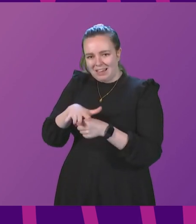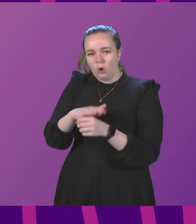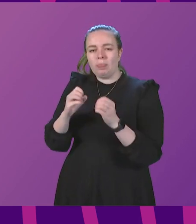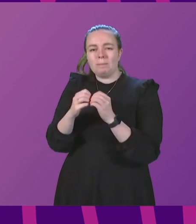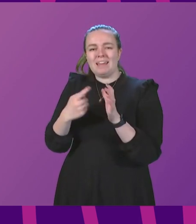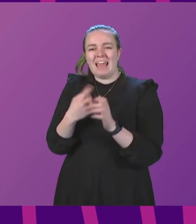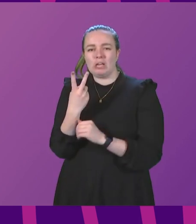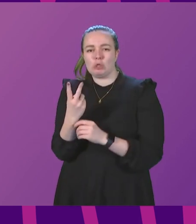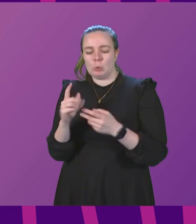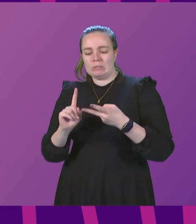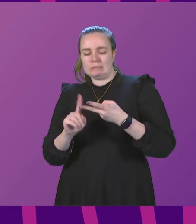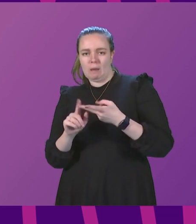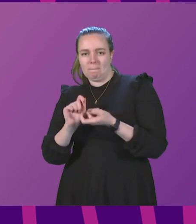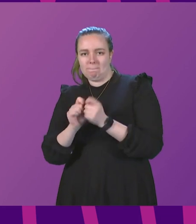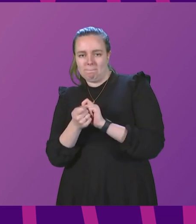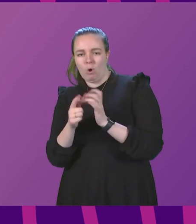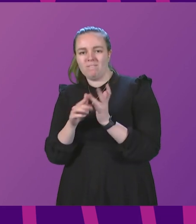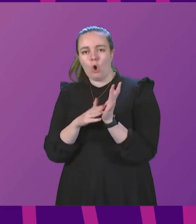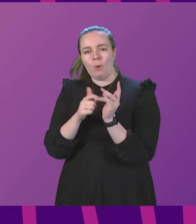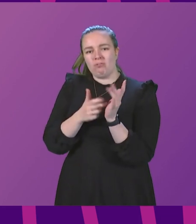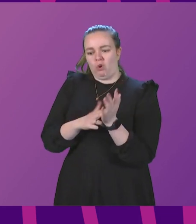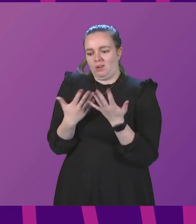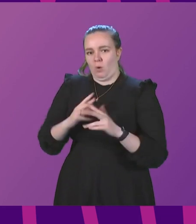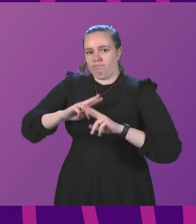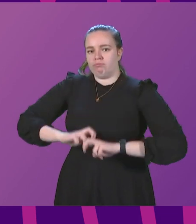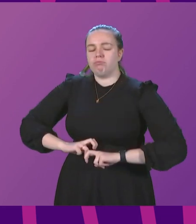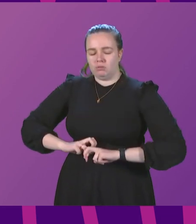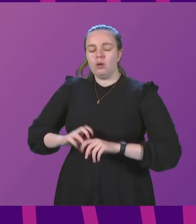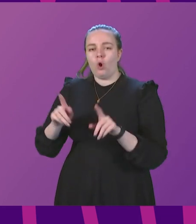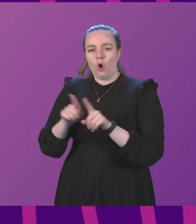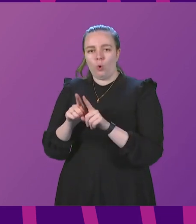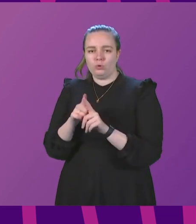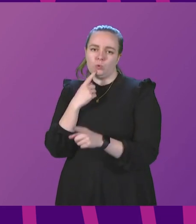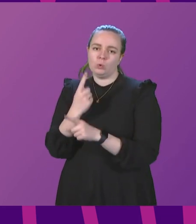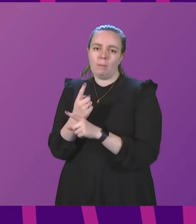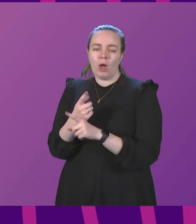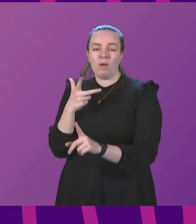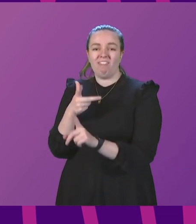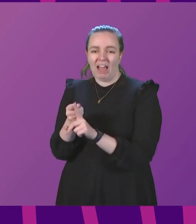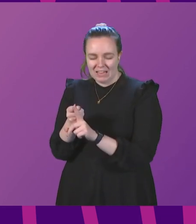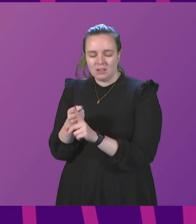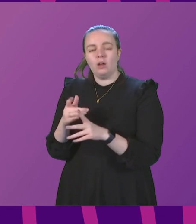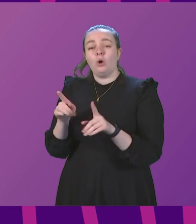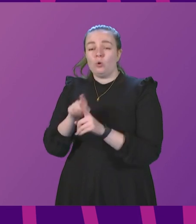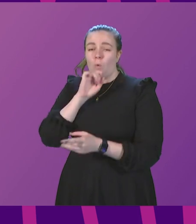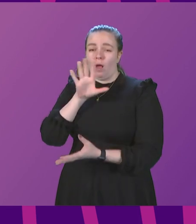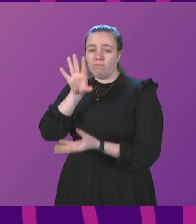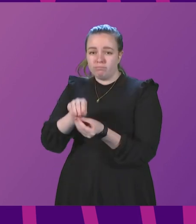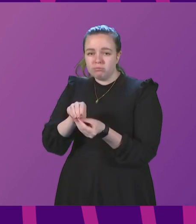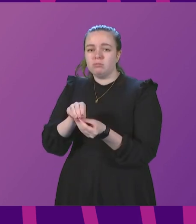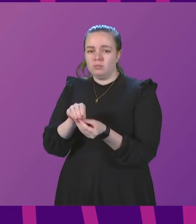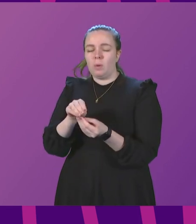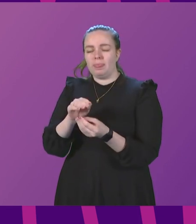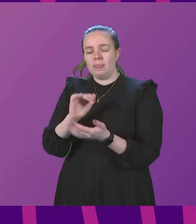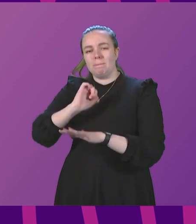sub-variant of Omicron, which is currently under investigation, and also on vaccination. I will conclude with a reminder of the basic steps it is still